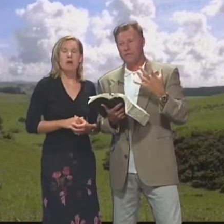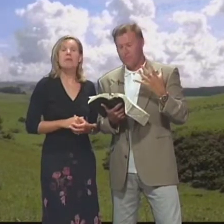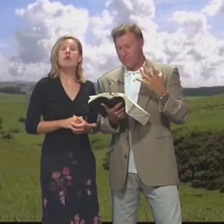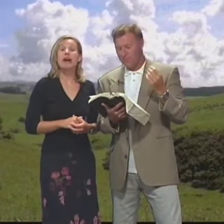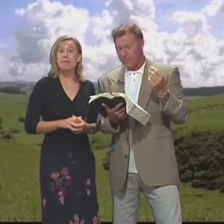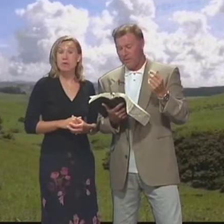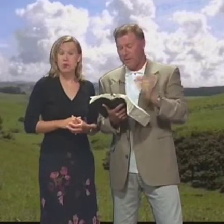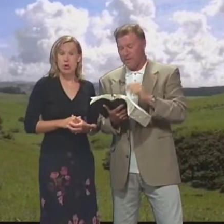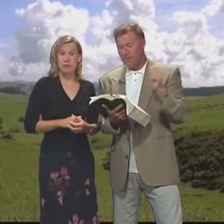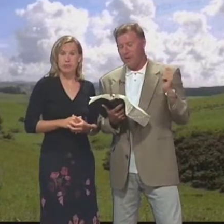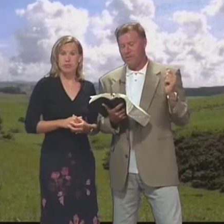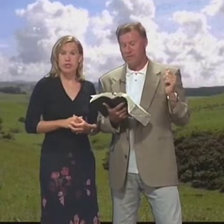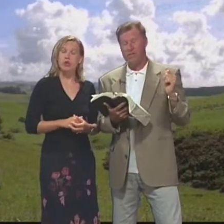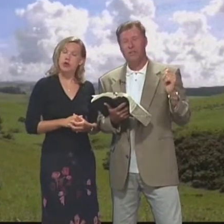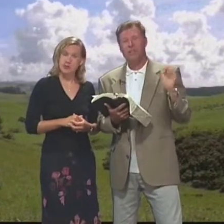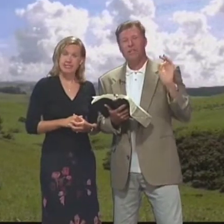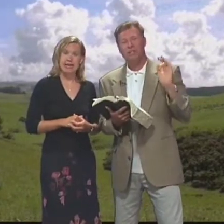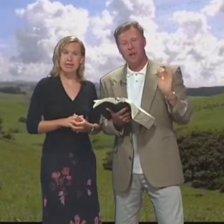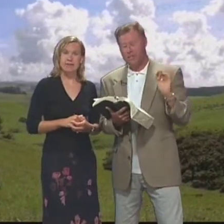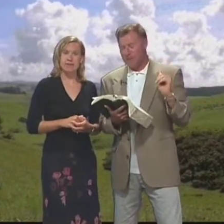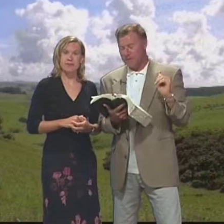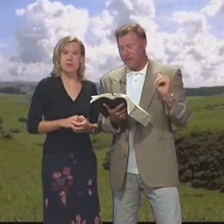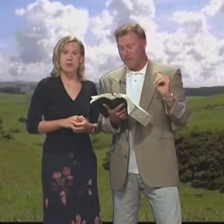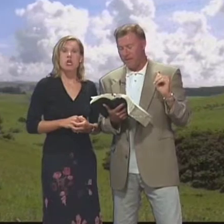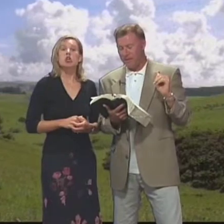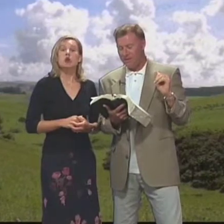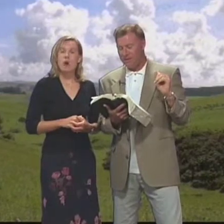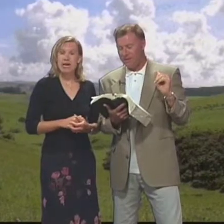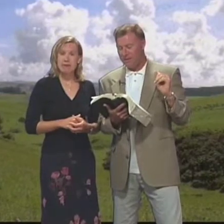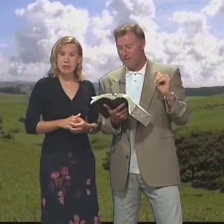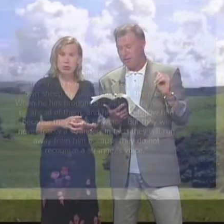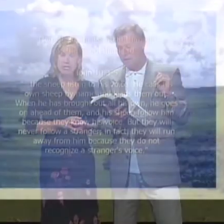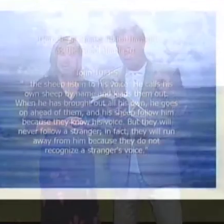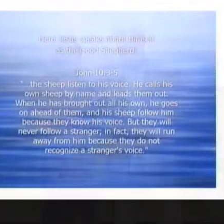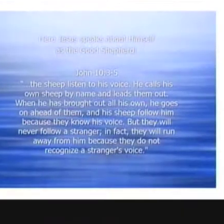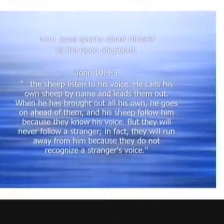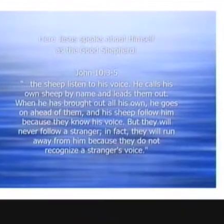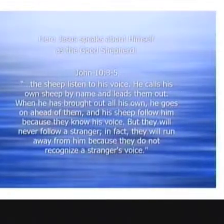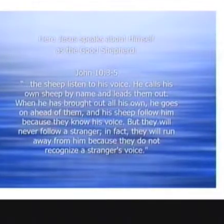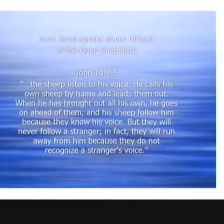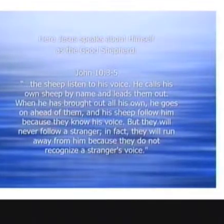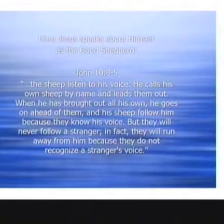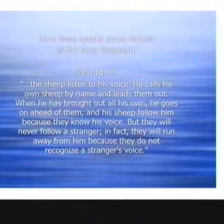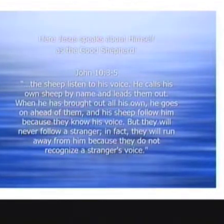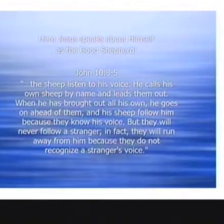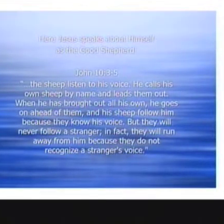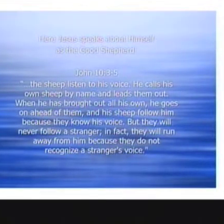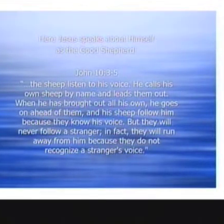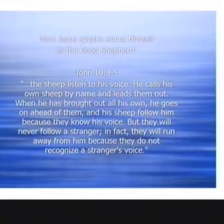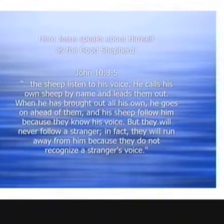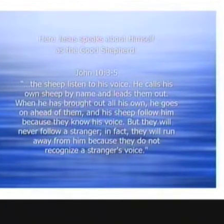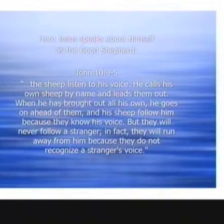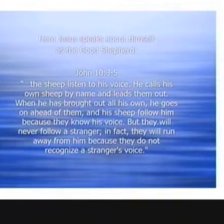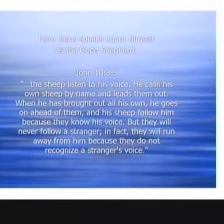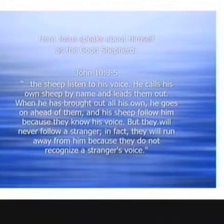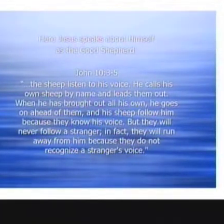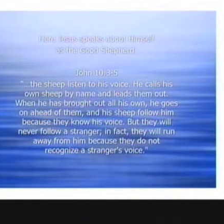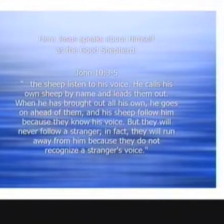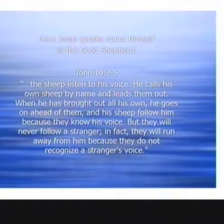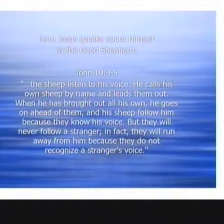chapter O el mismo capítulo In a different passage Y otro pasaje John chapter 10 Juan capítulo 10 3 and 5 Tres al 5